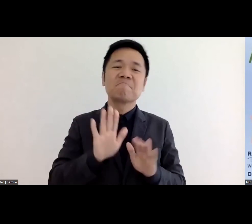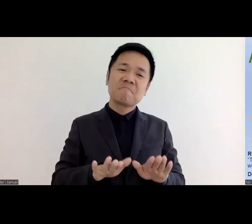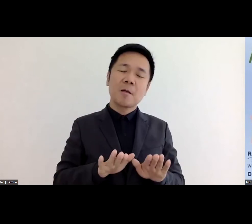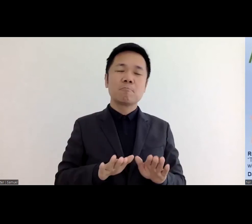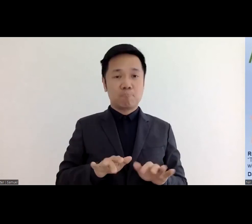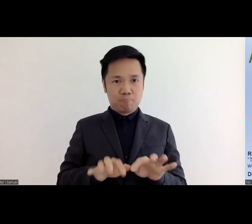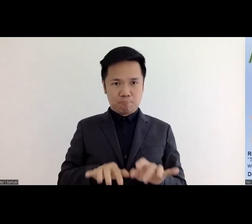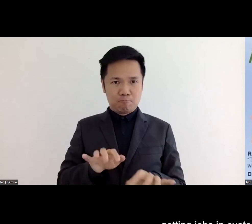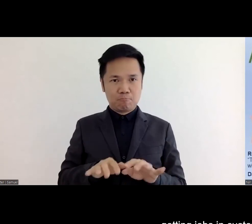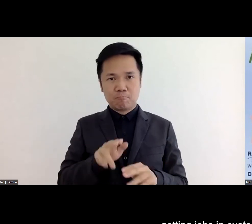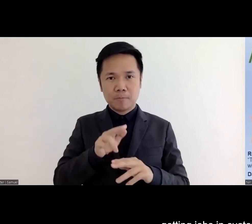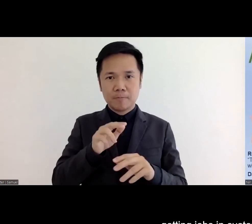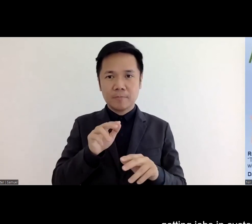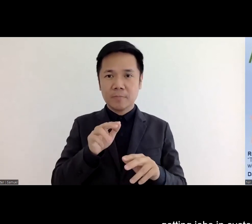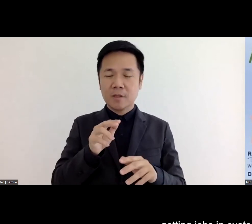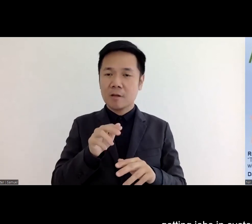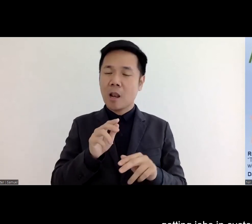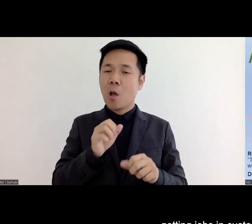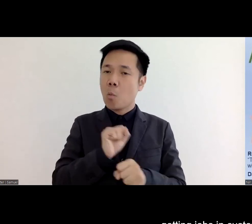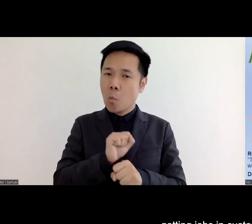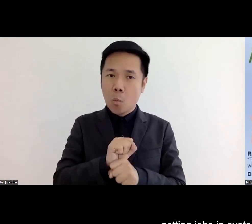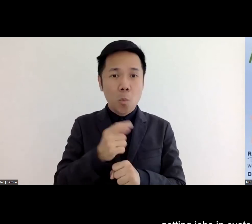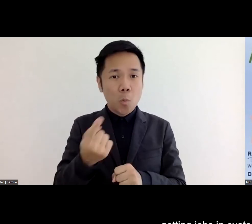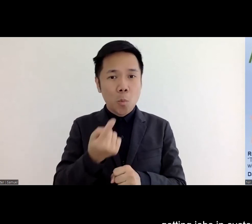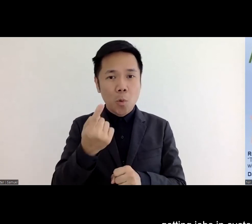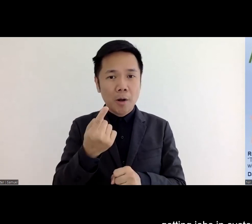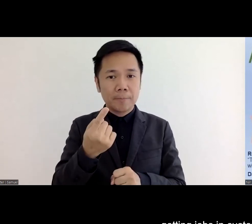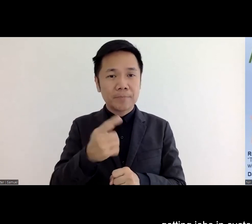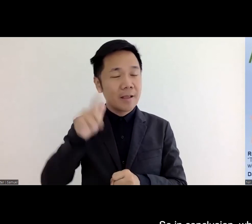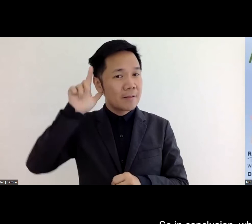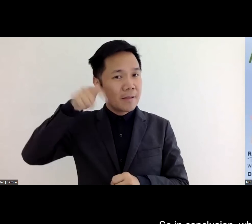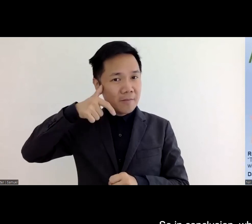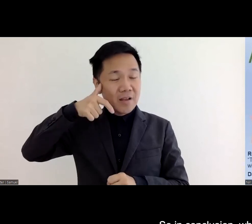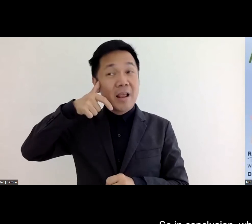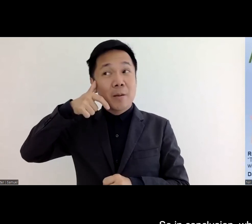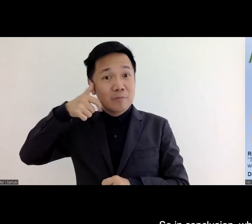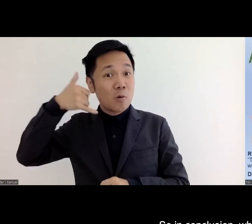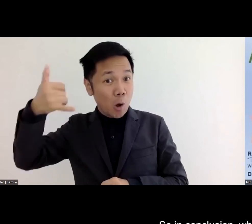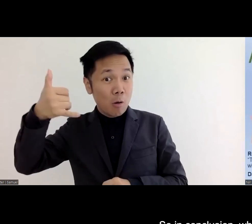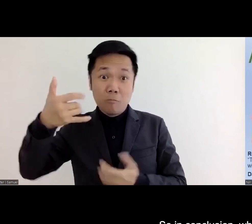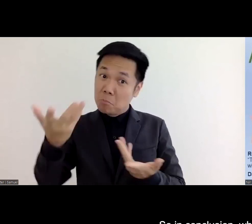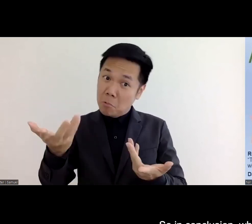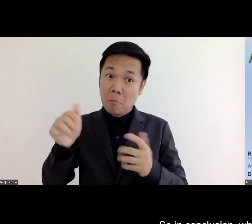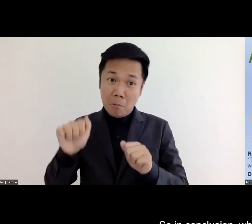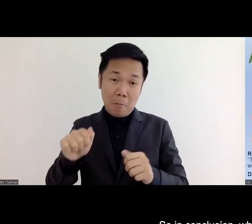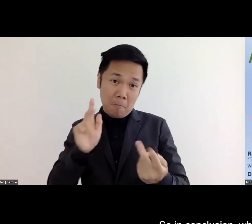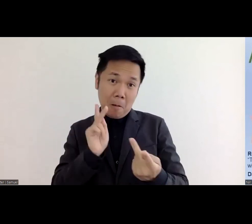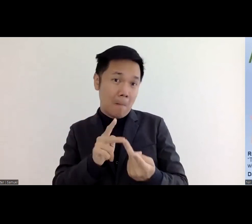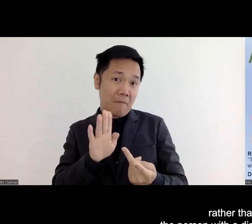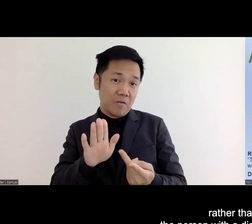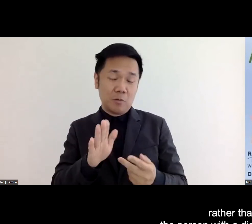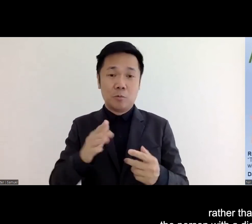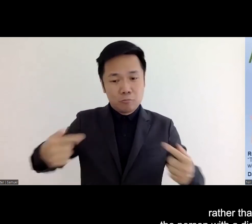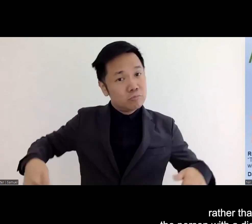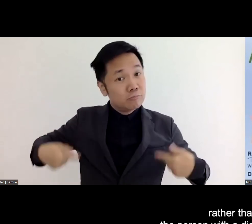are uh getting job in a customer care uh service so in conclusion what i can say that